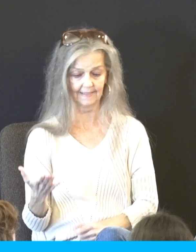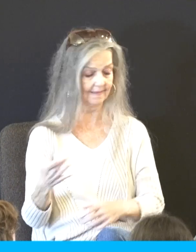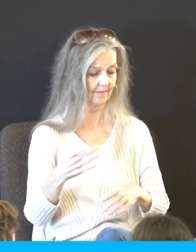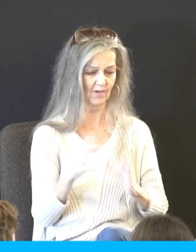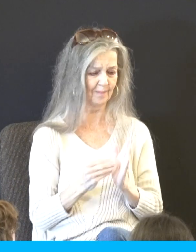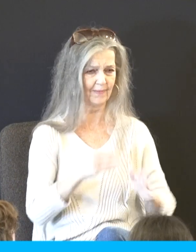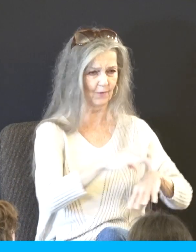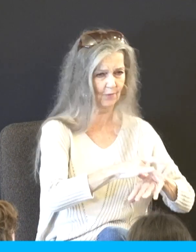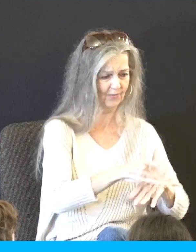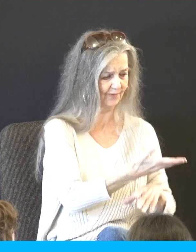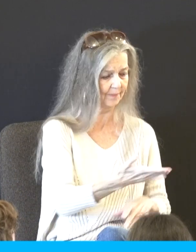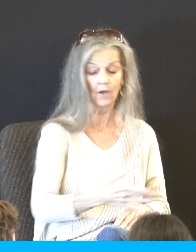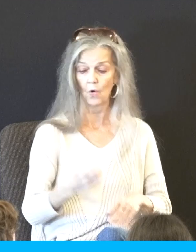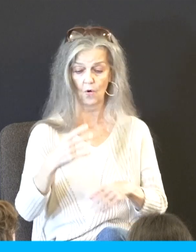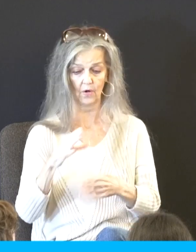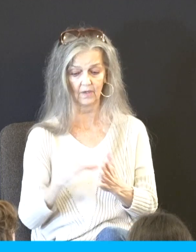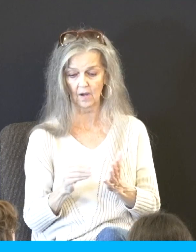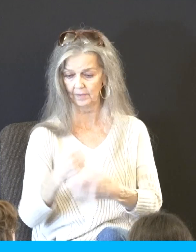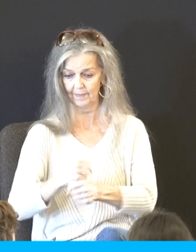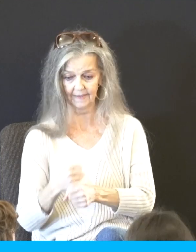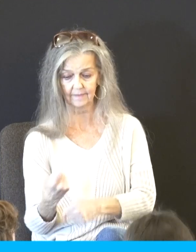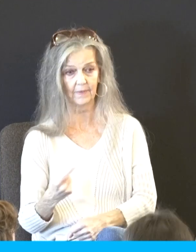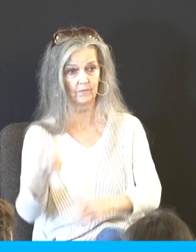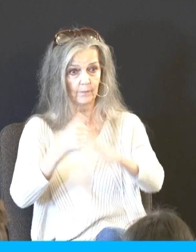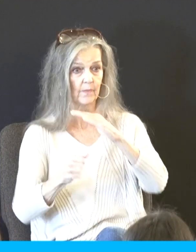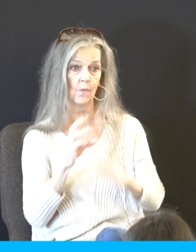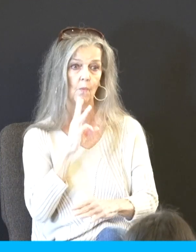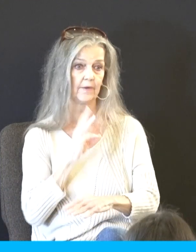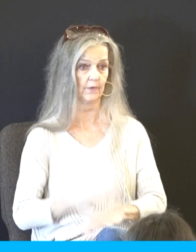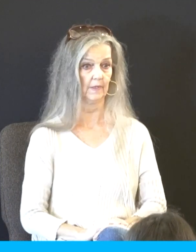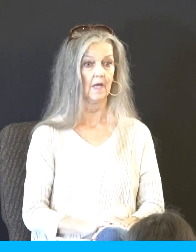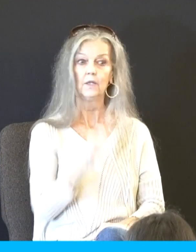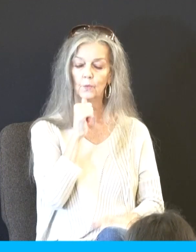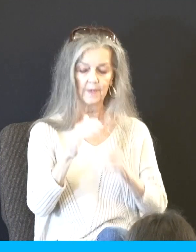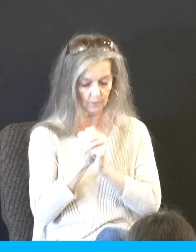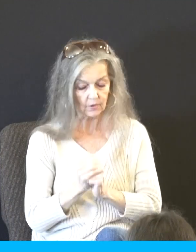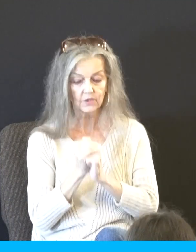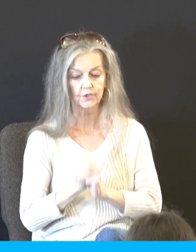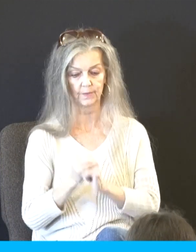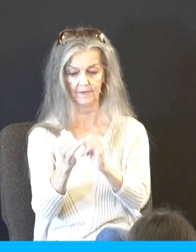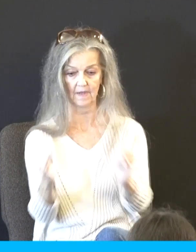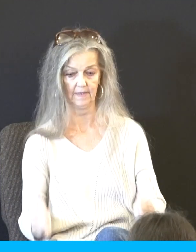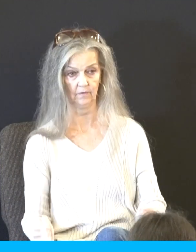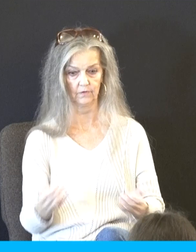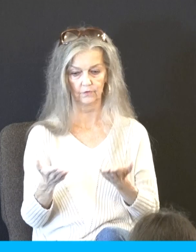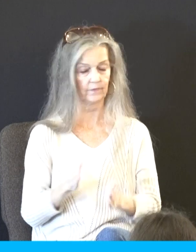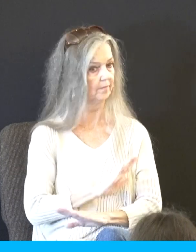or that's in the water under the earth. Thou shalt not bow down thyself to them, nor serve them. For I, the Lord thy